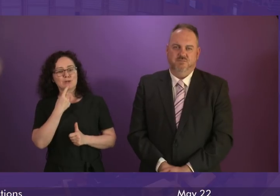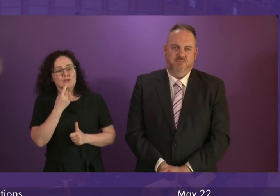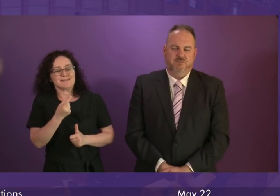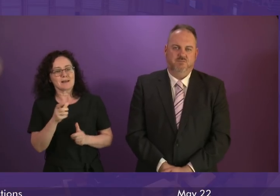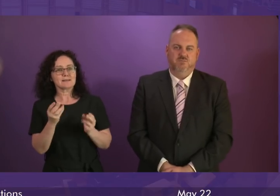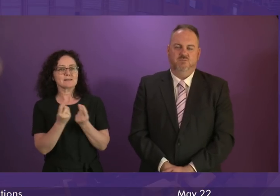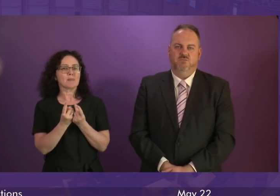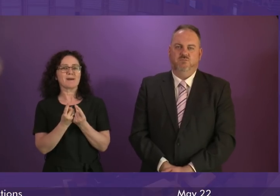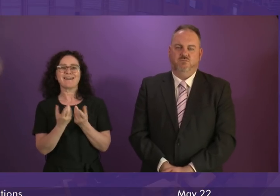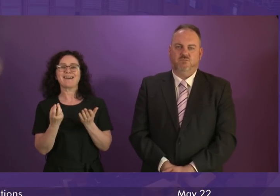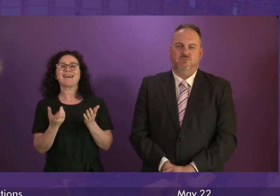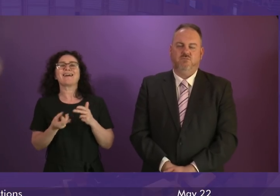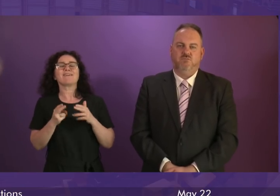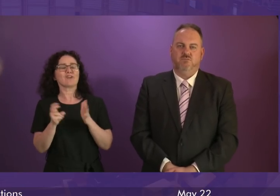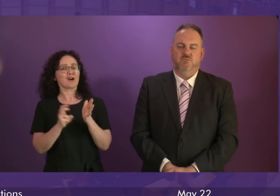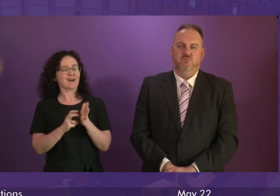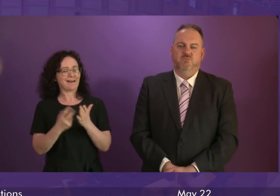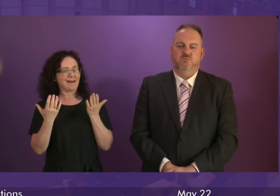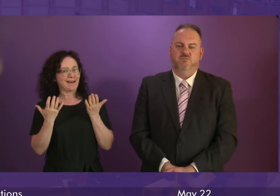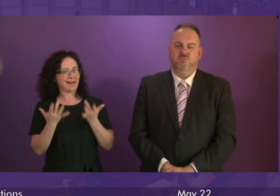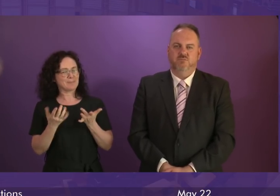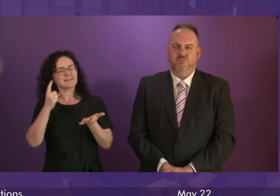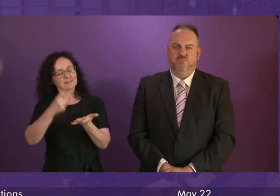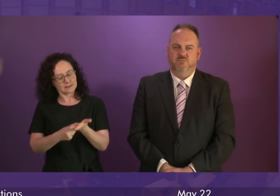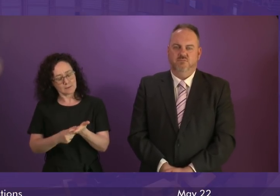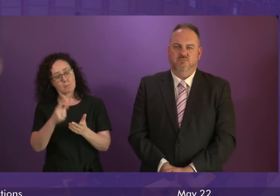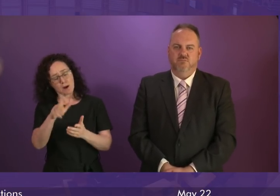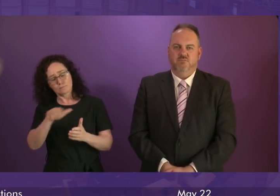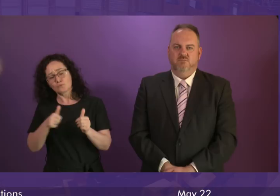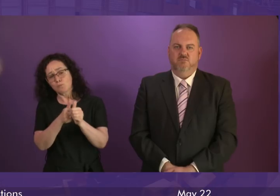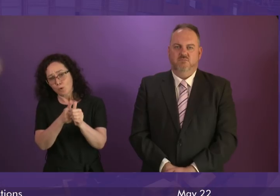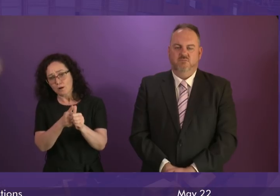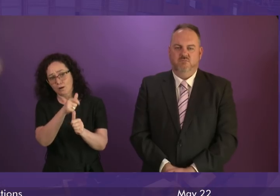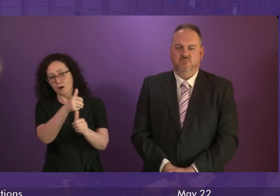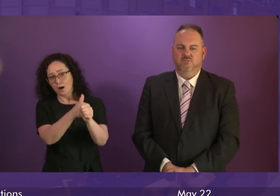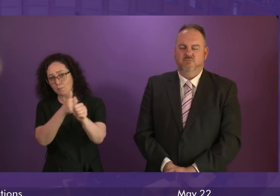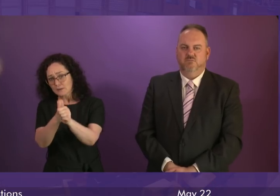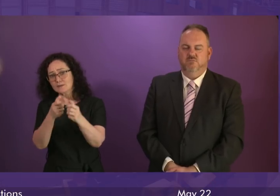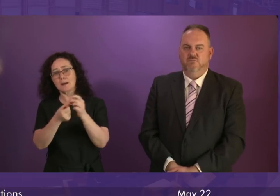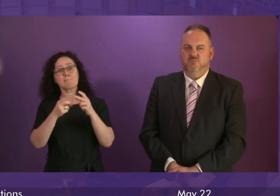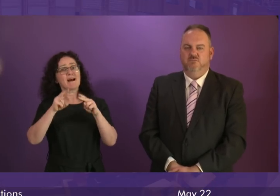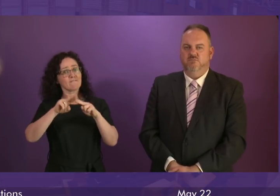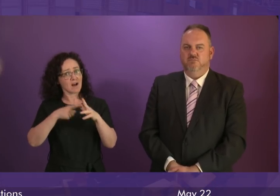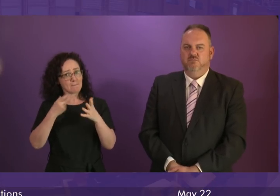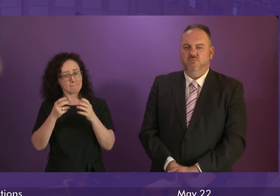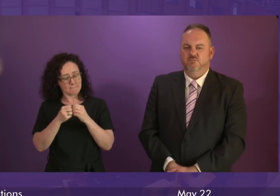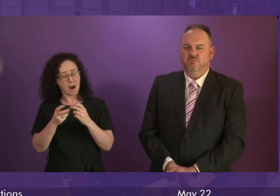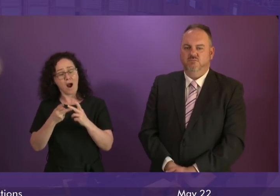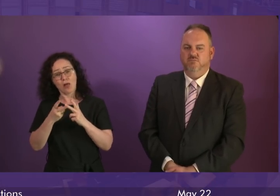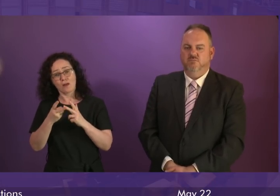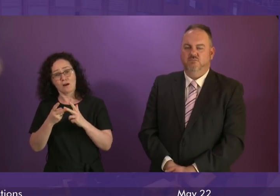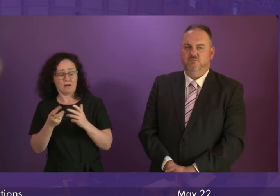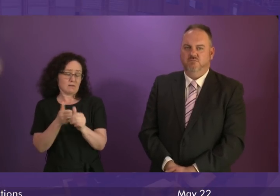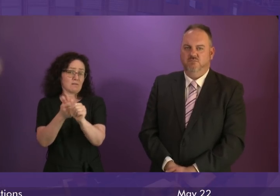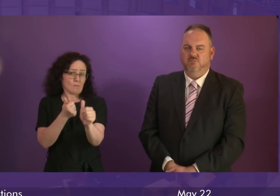yet awarded. However, think my support for Bifab and for the renewable industry in Scotland is very well known. think